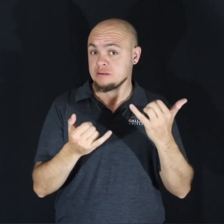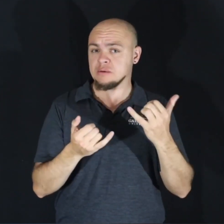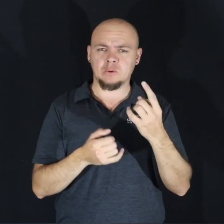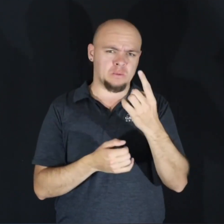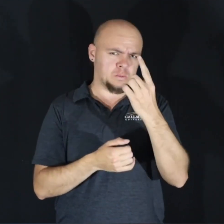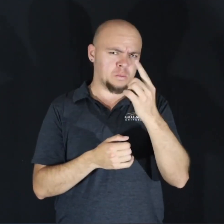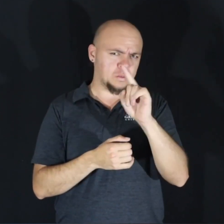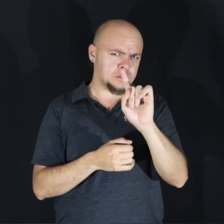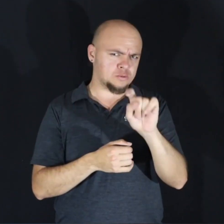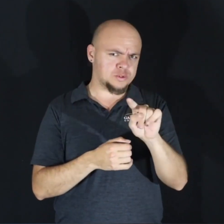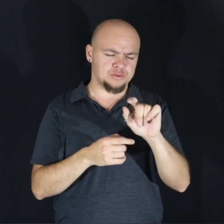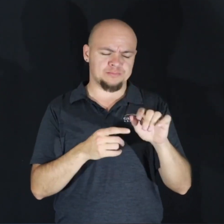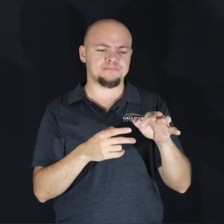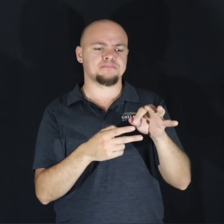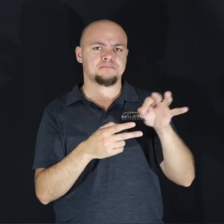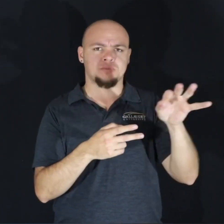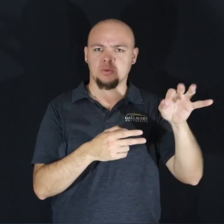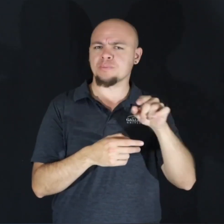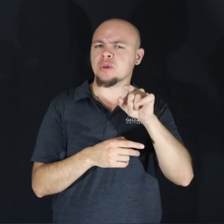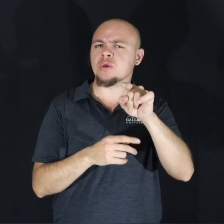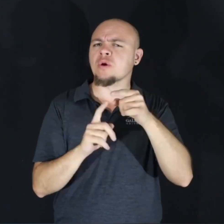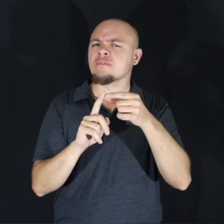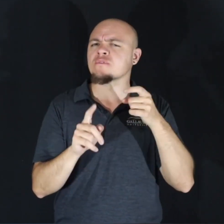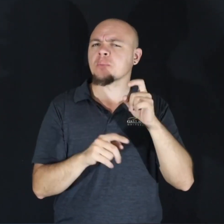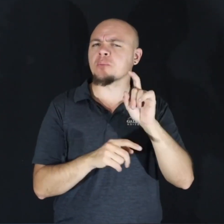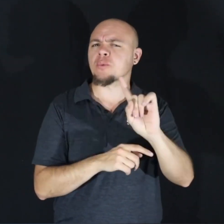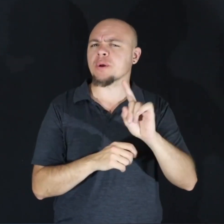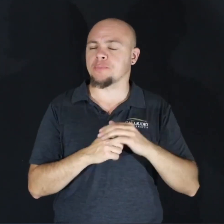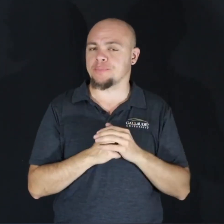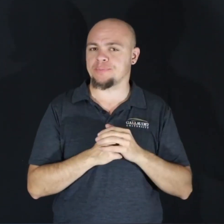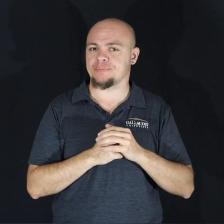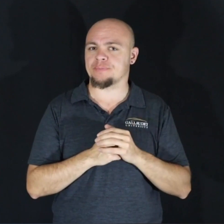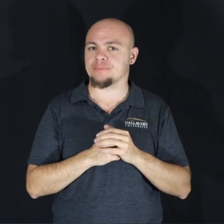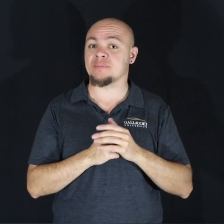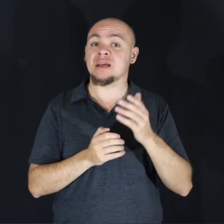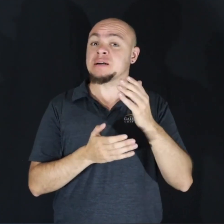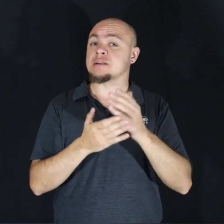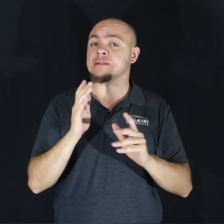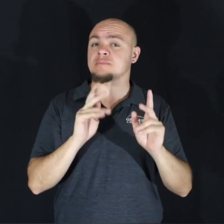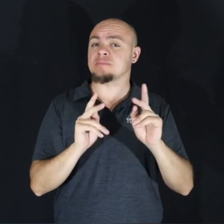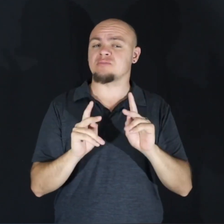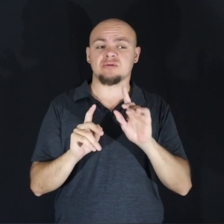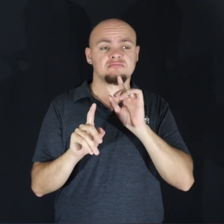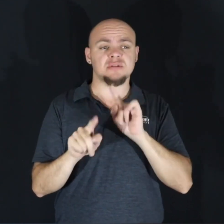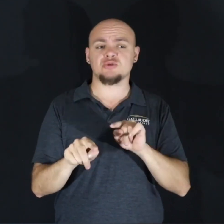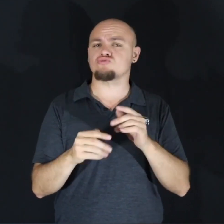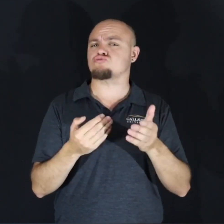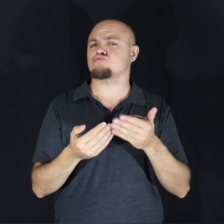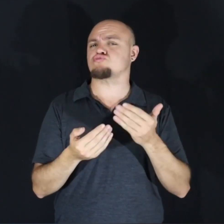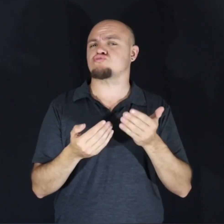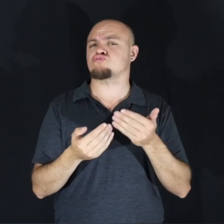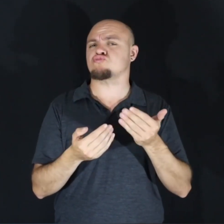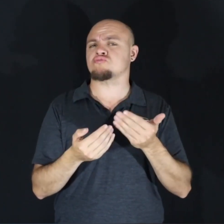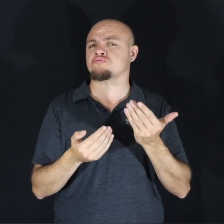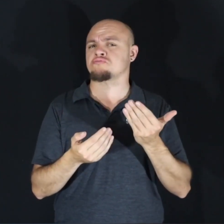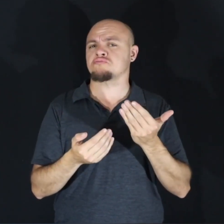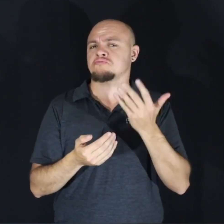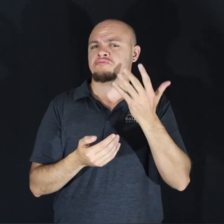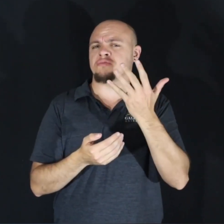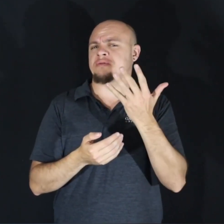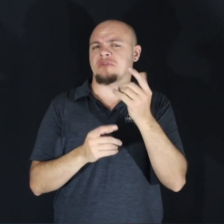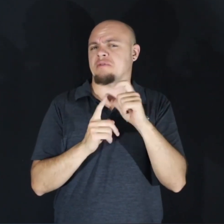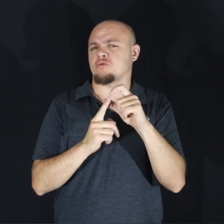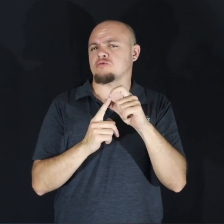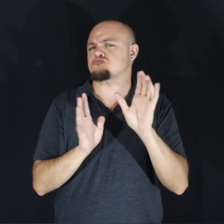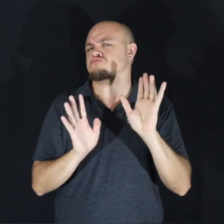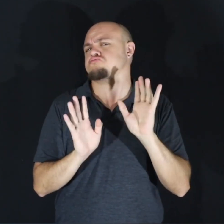take one of these questions. Where are you from? For some of us, this answer is easy and can be answered in less than five